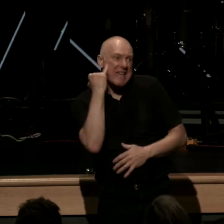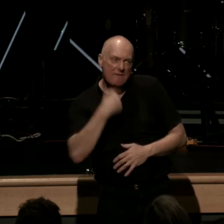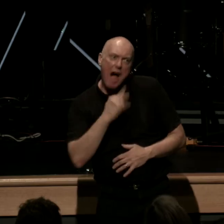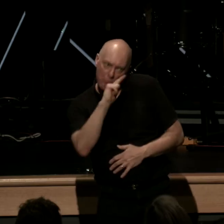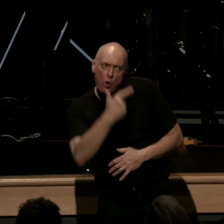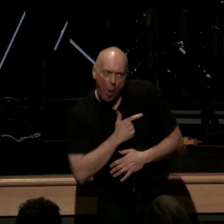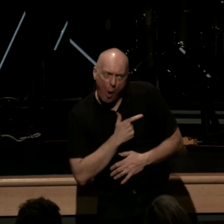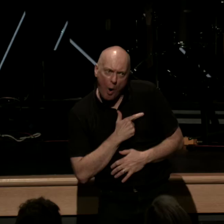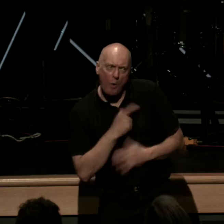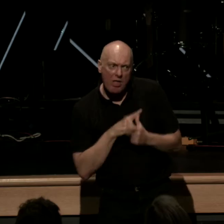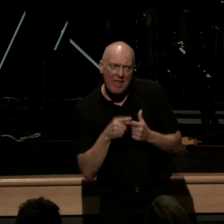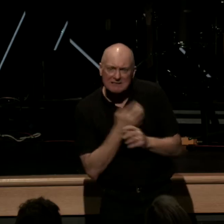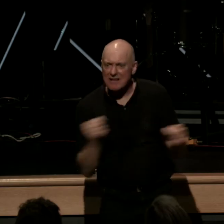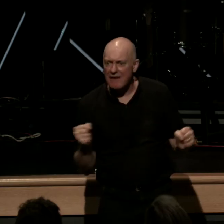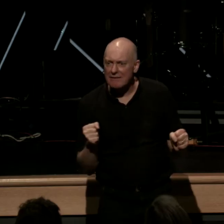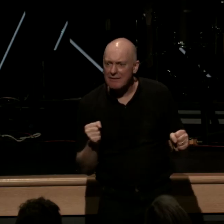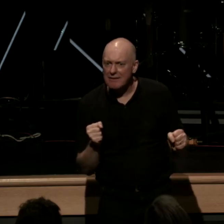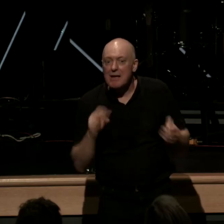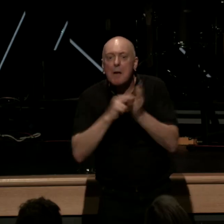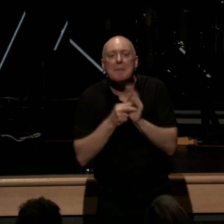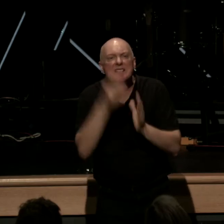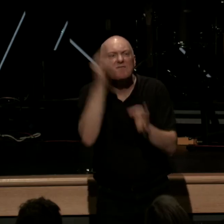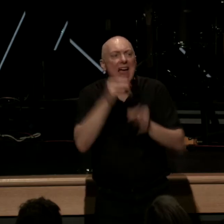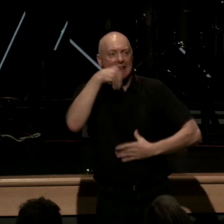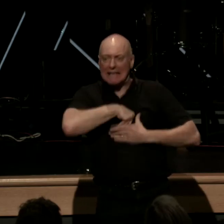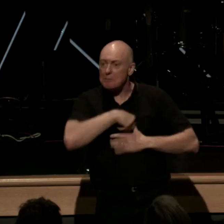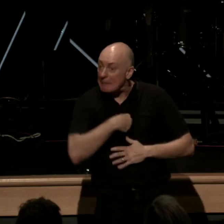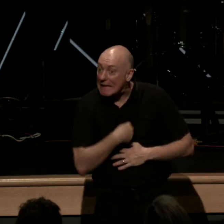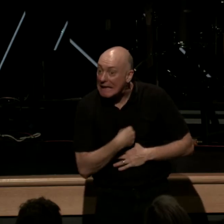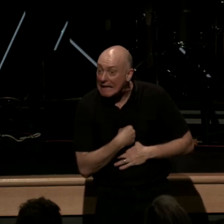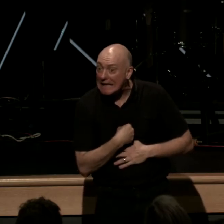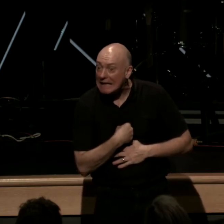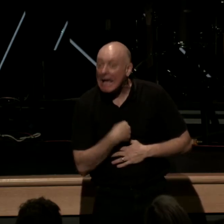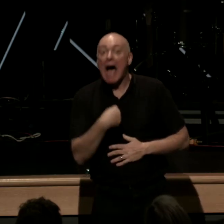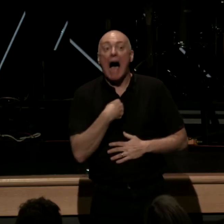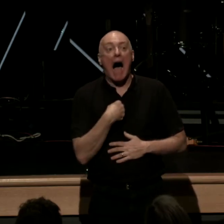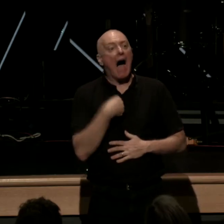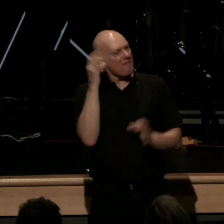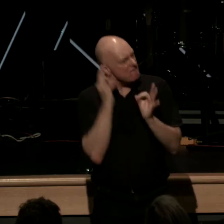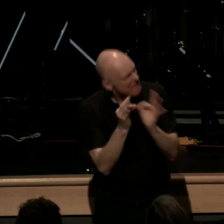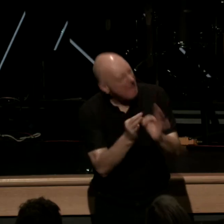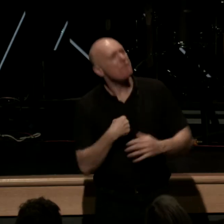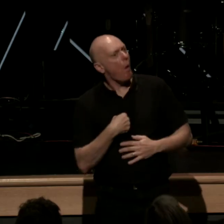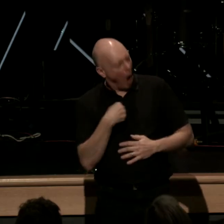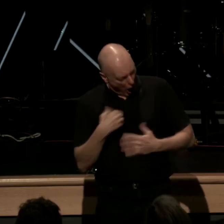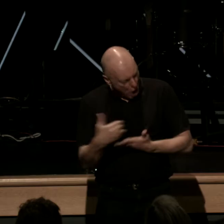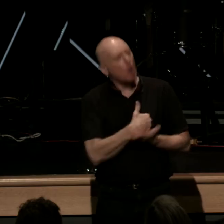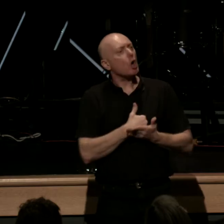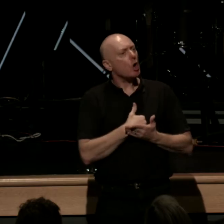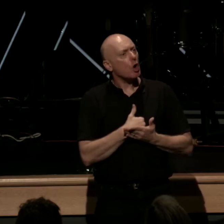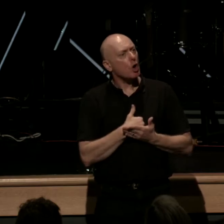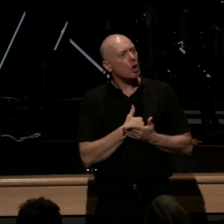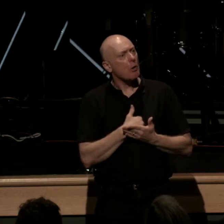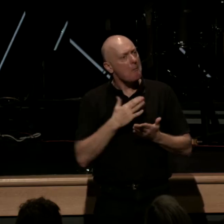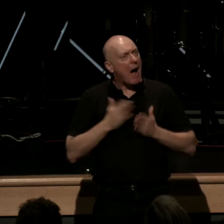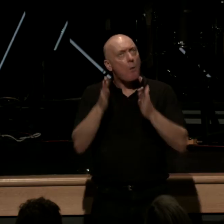it's actually a faith within it's I find myself faithful I earn my way to God two